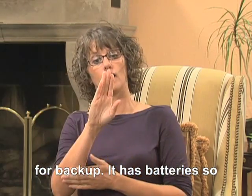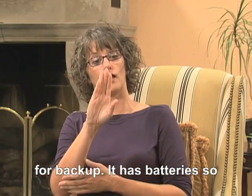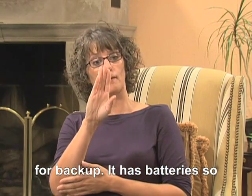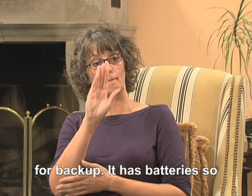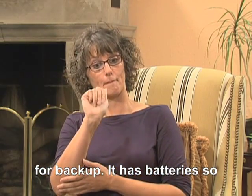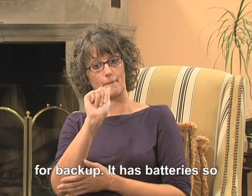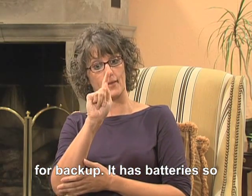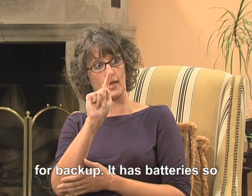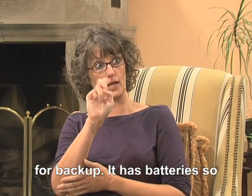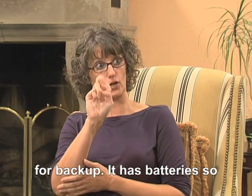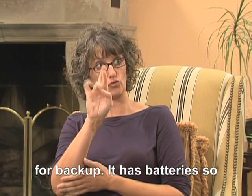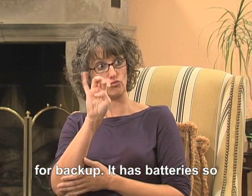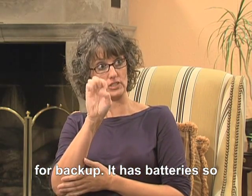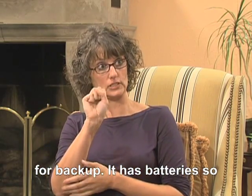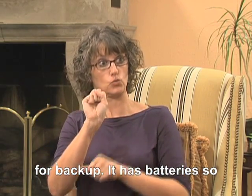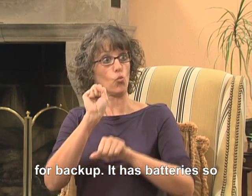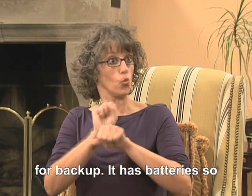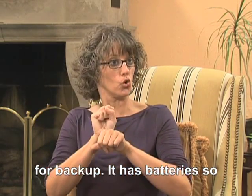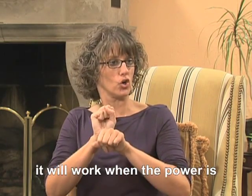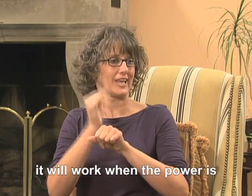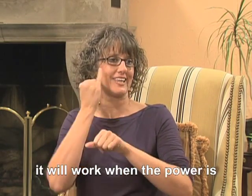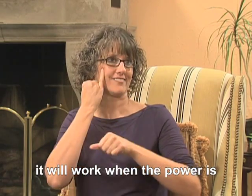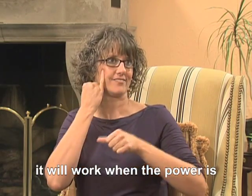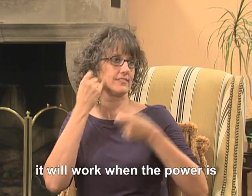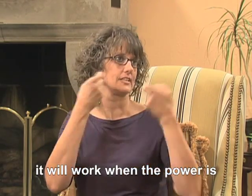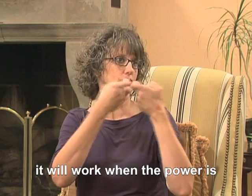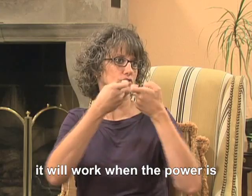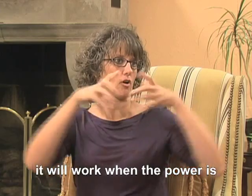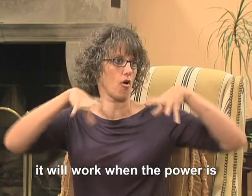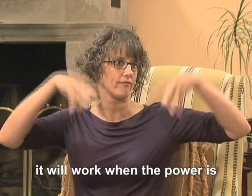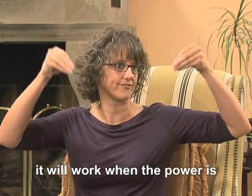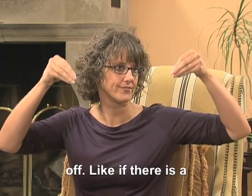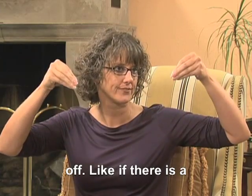It has batteries so it will work when the power is off.